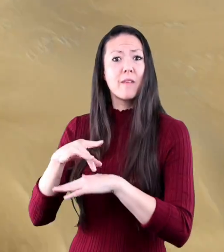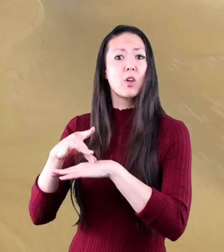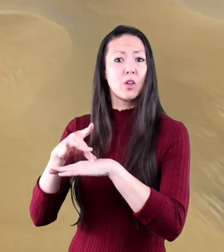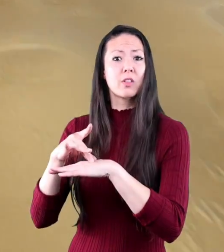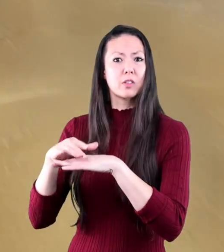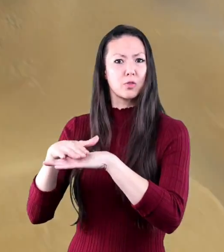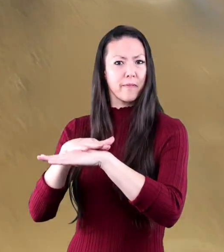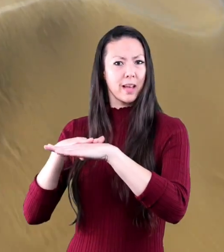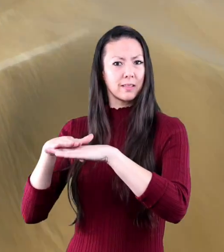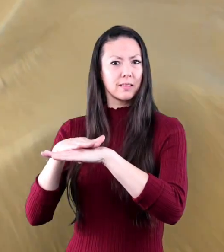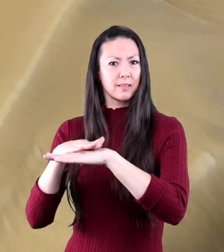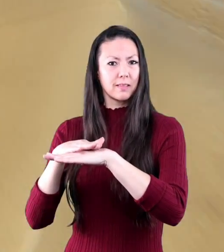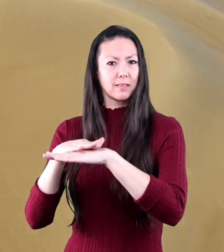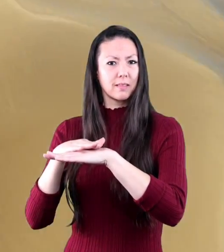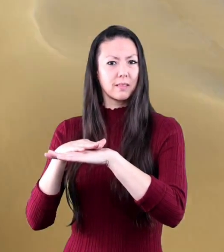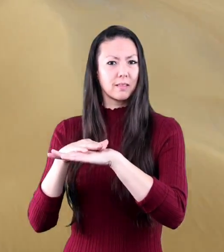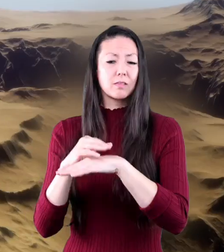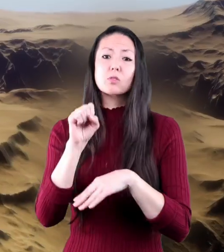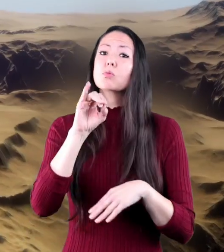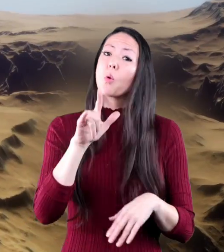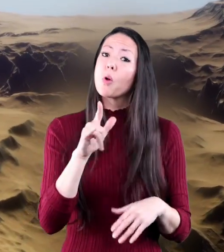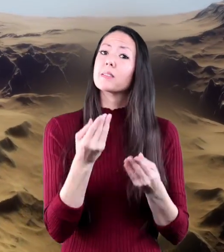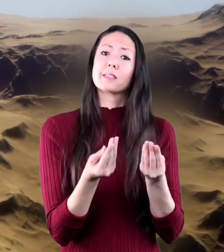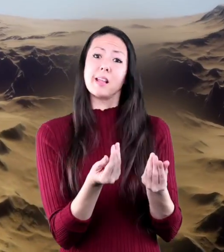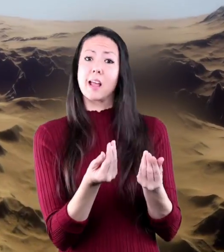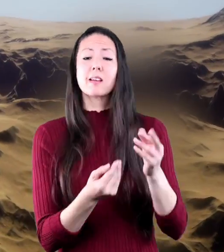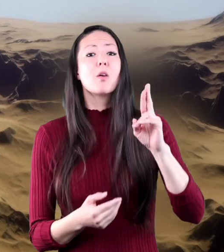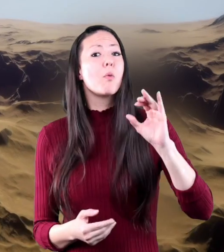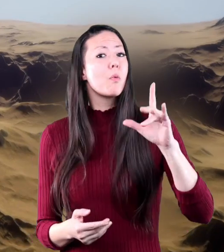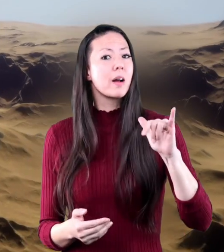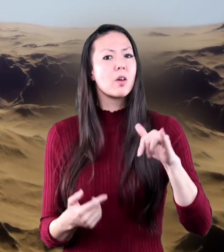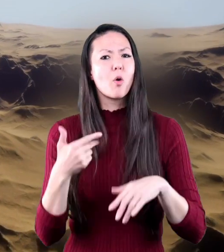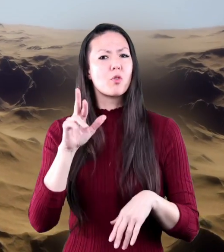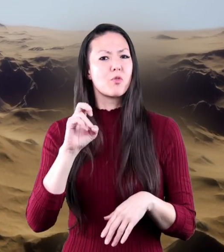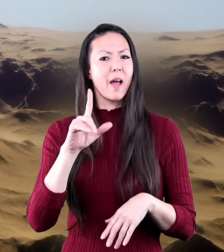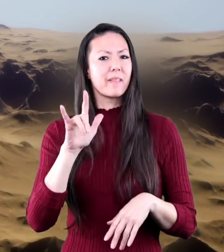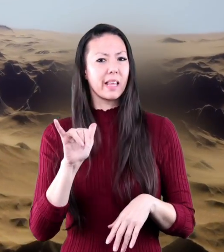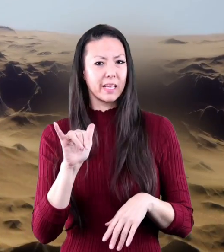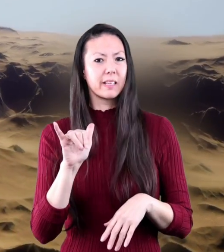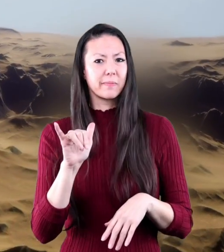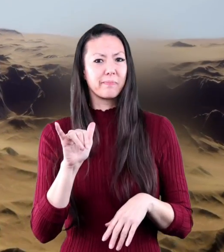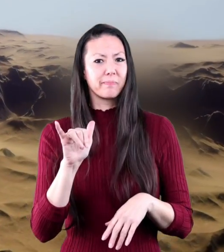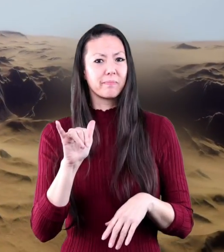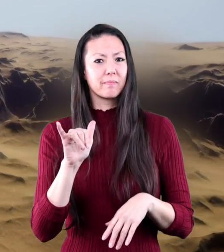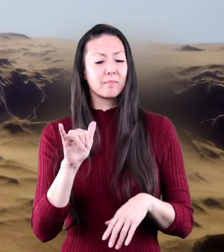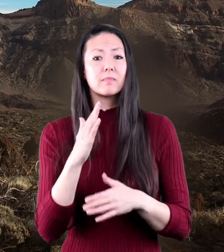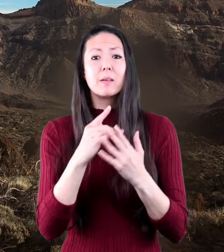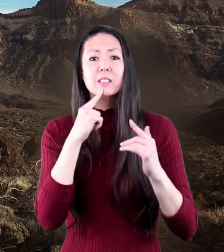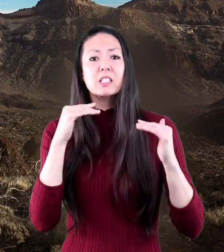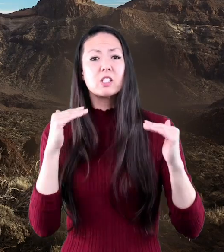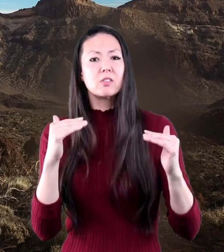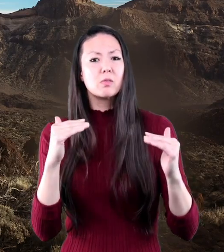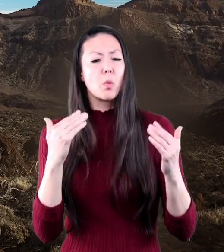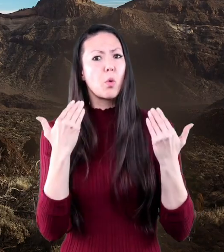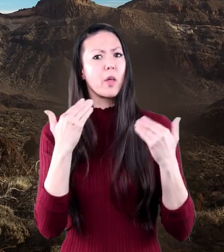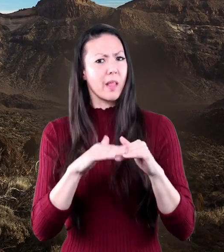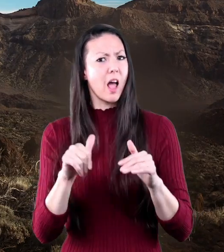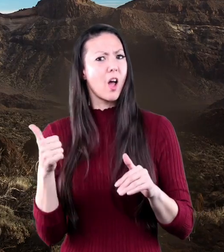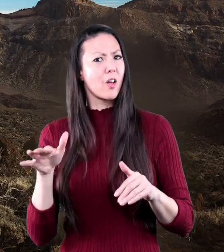-fifth of earth's surface the soil is sandy rocky or gravelly some deserts are cooler than